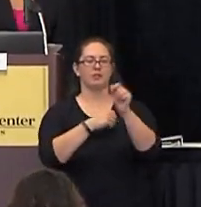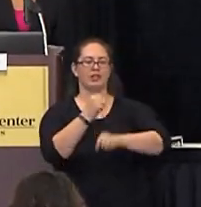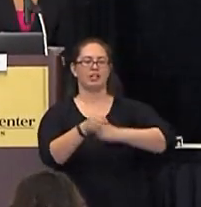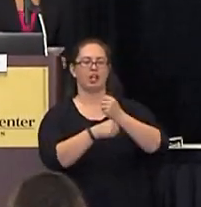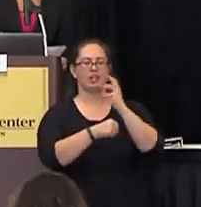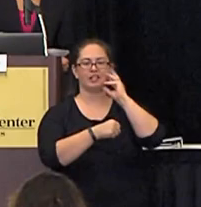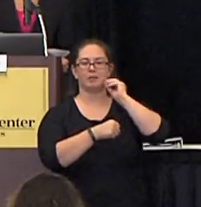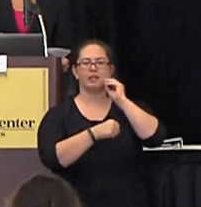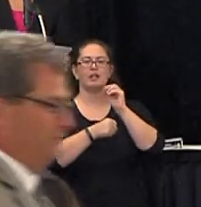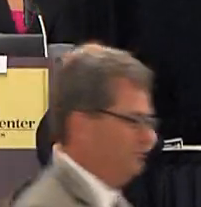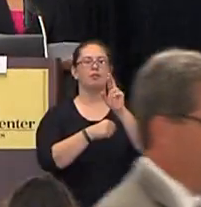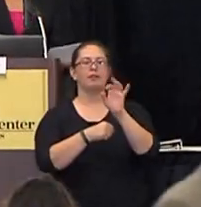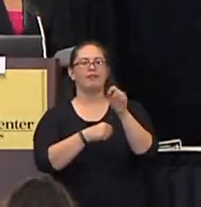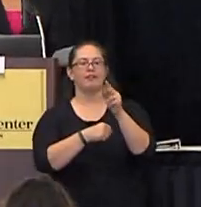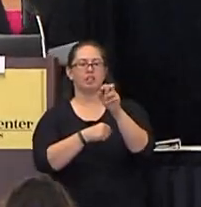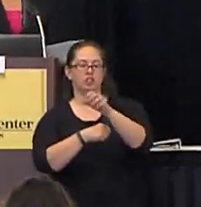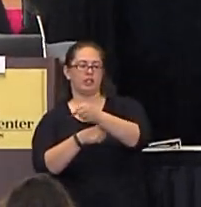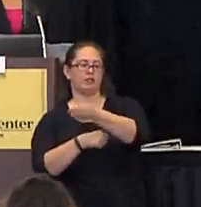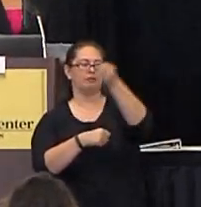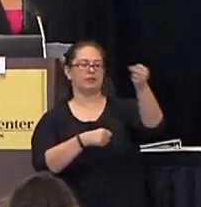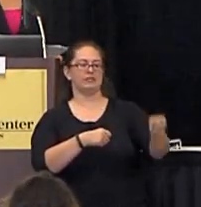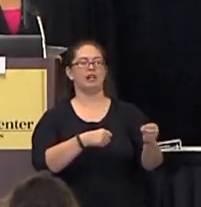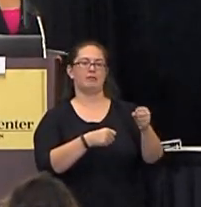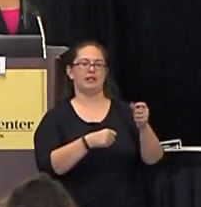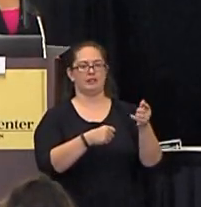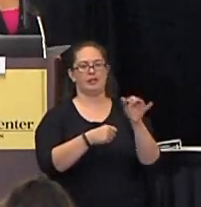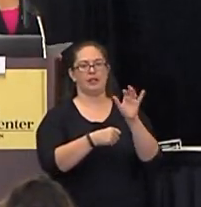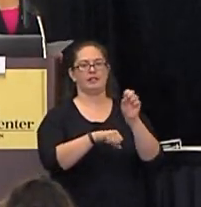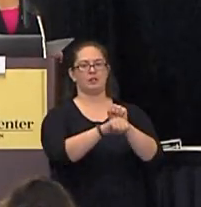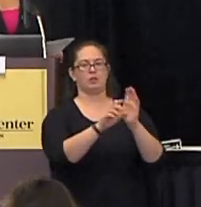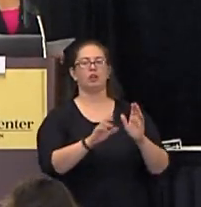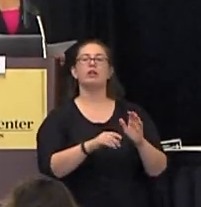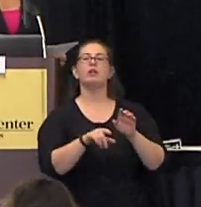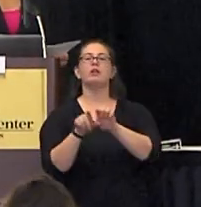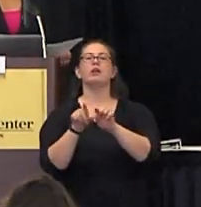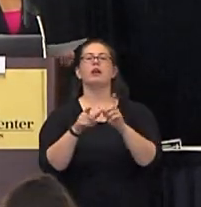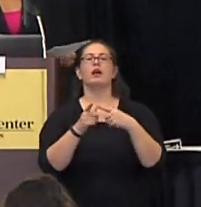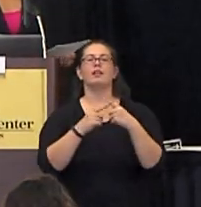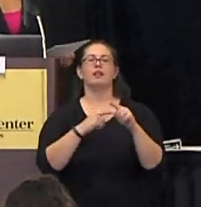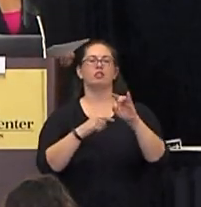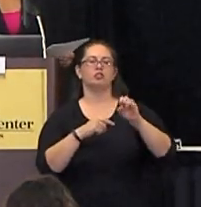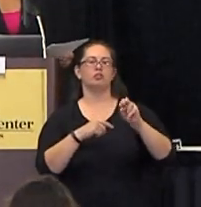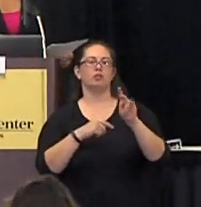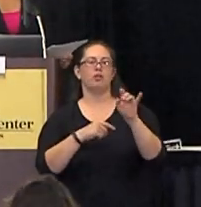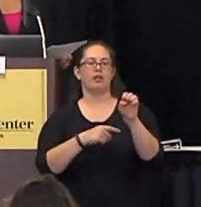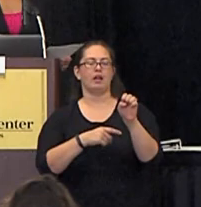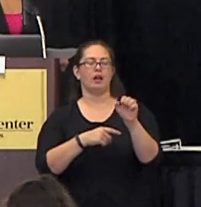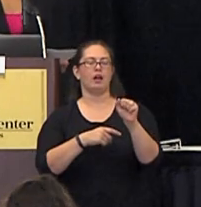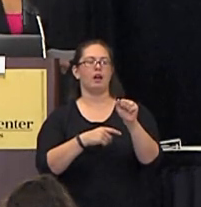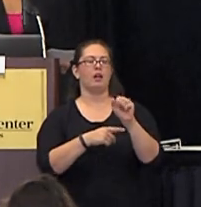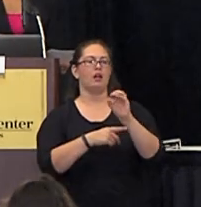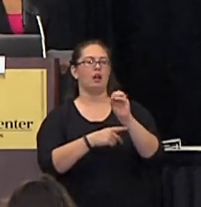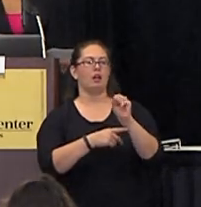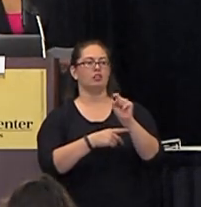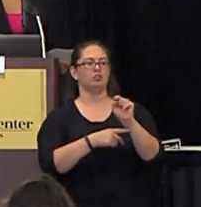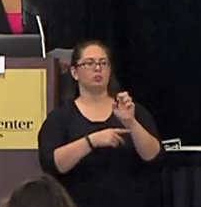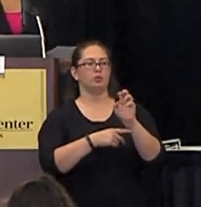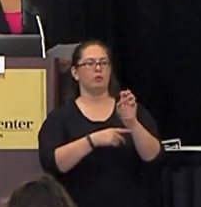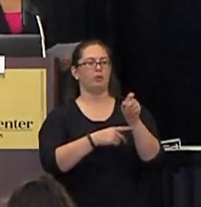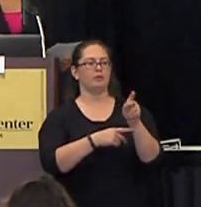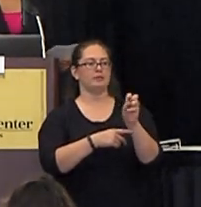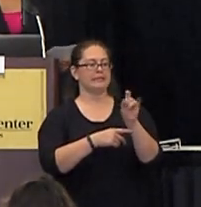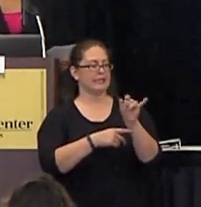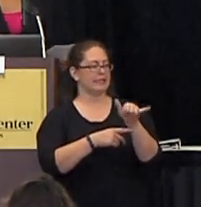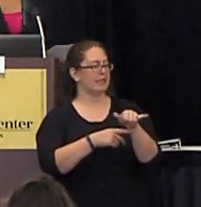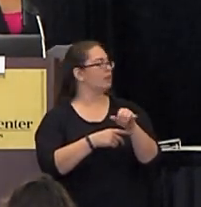resettlement caseworker here in st louis and finally julia ostropolsky a former refugee from the former